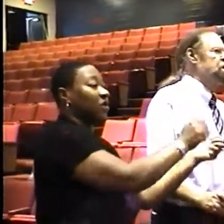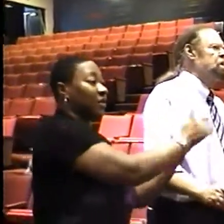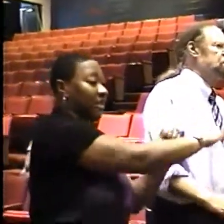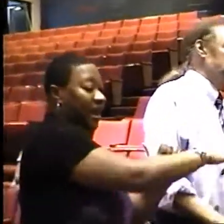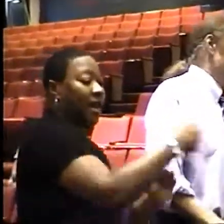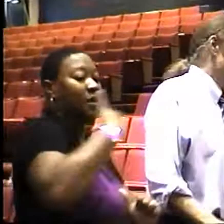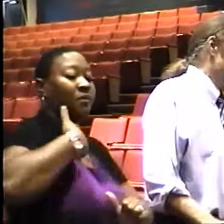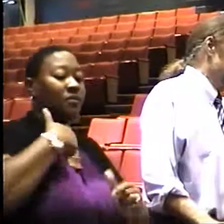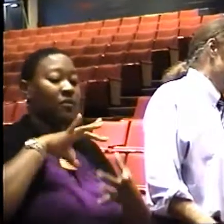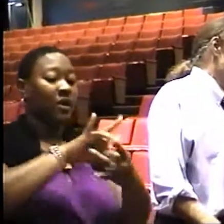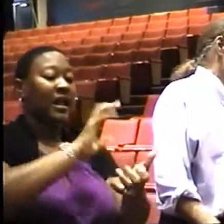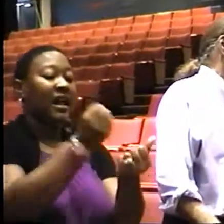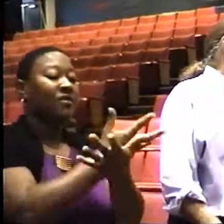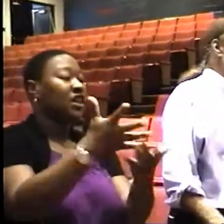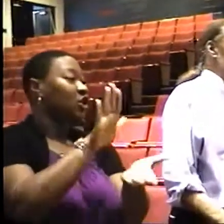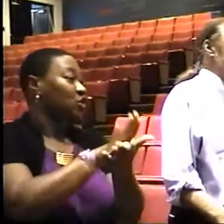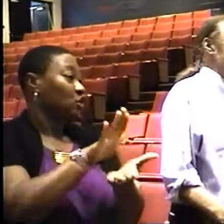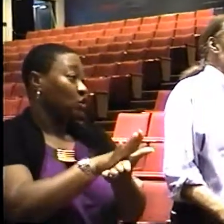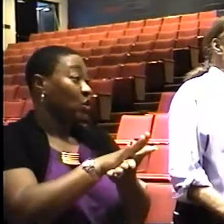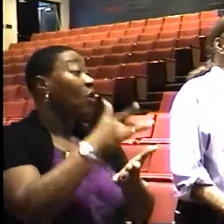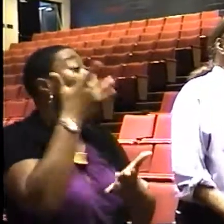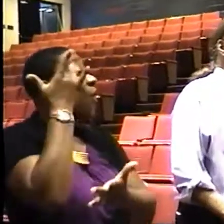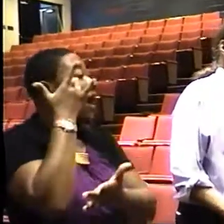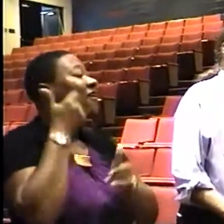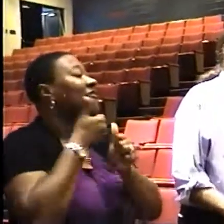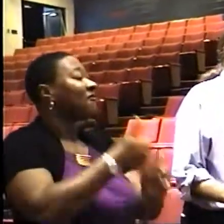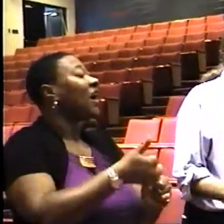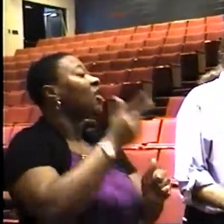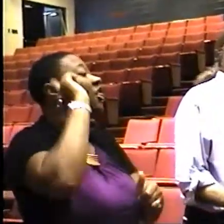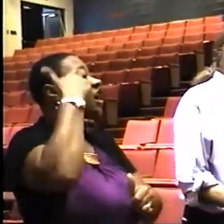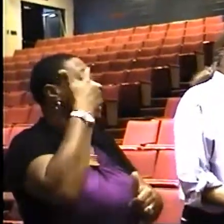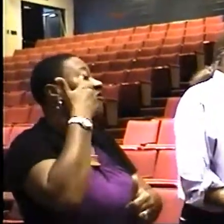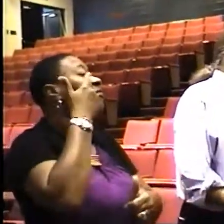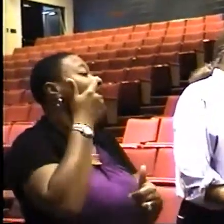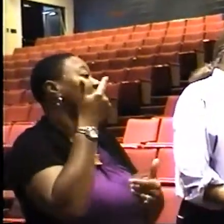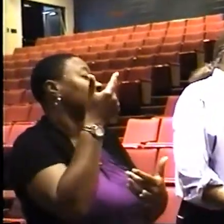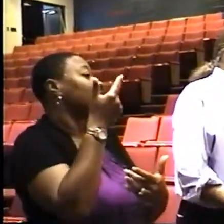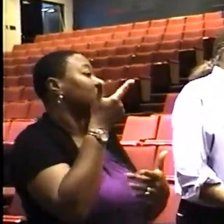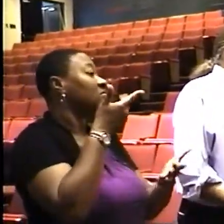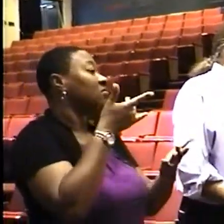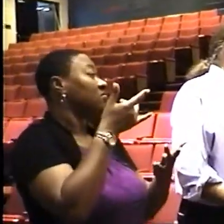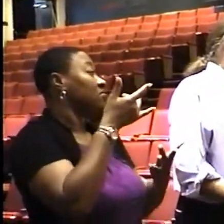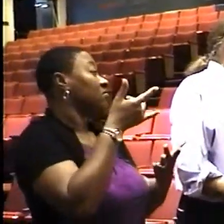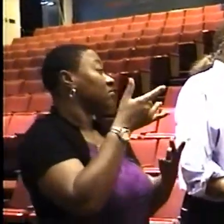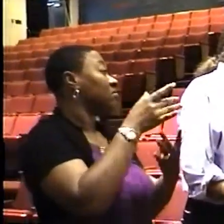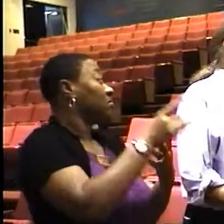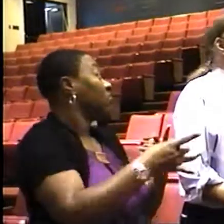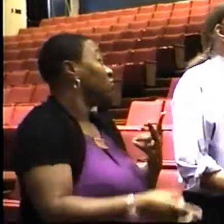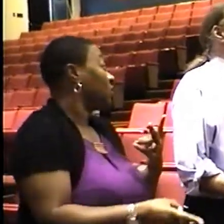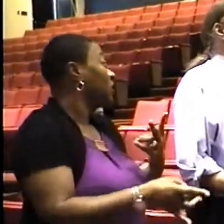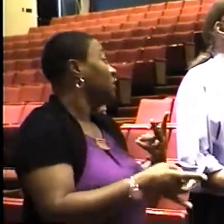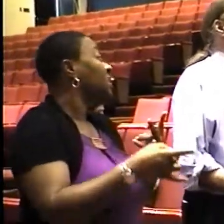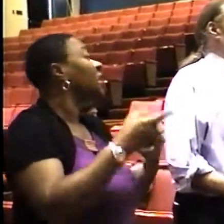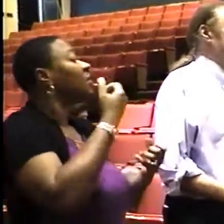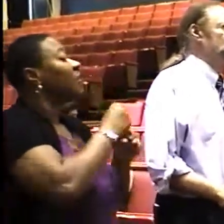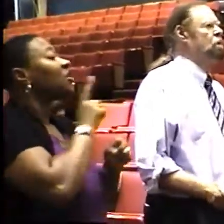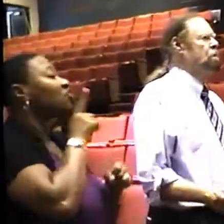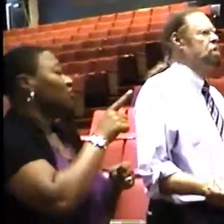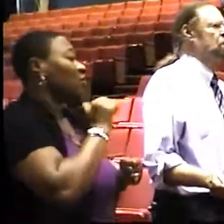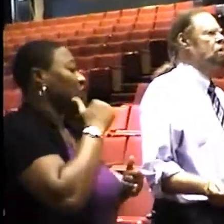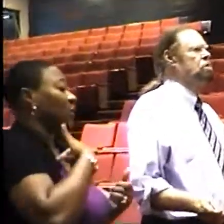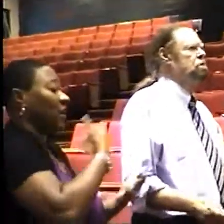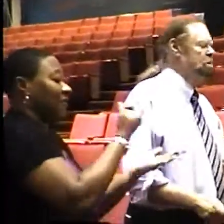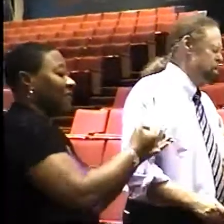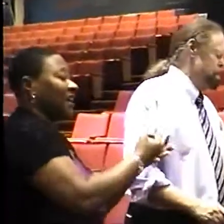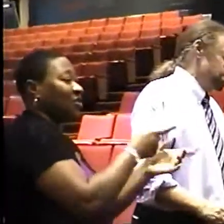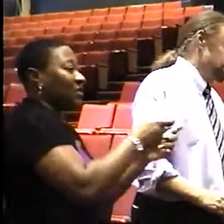you know, based on, uh, on the governor's, uh, wish to have an emergency financial manager in here, which we really don't need. You know, we